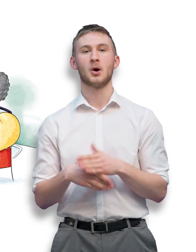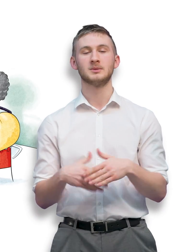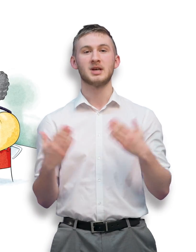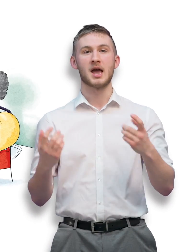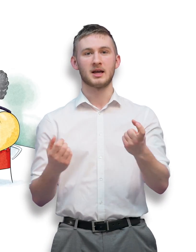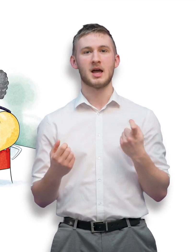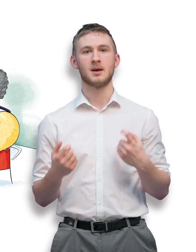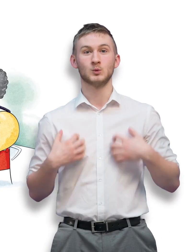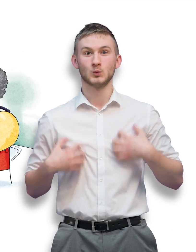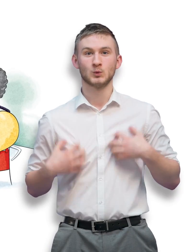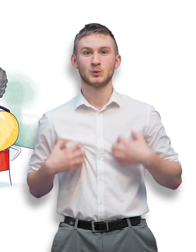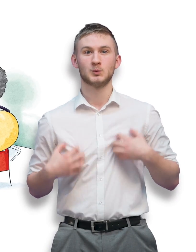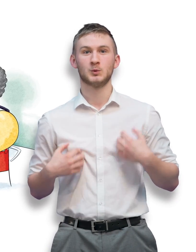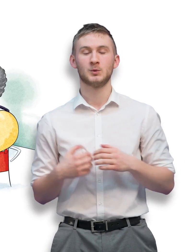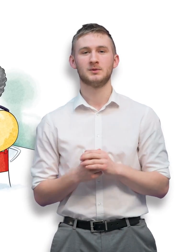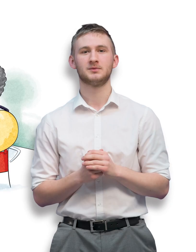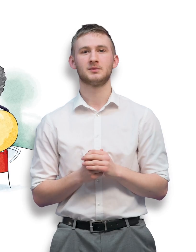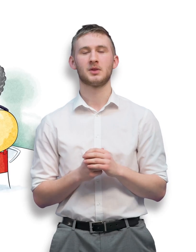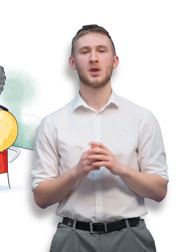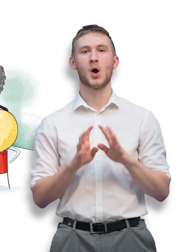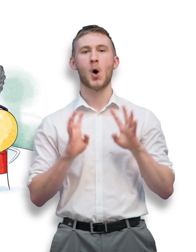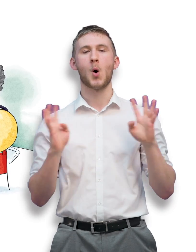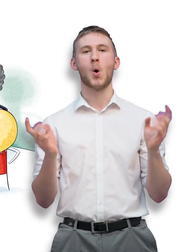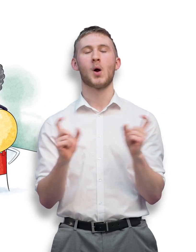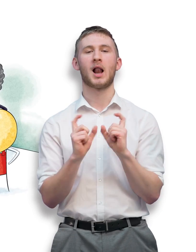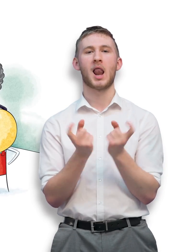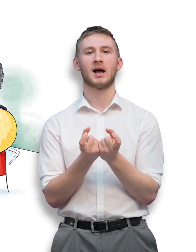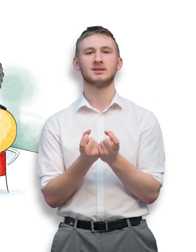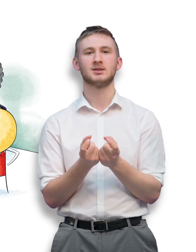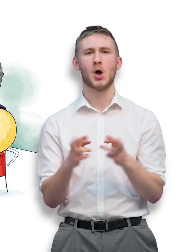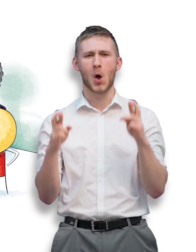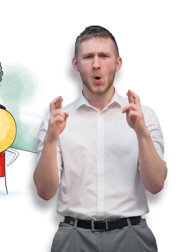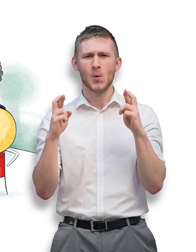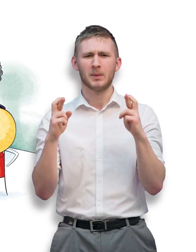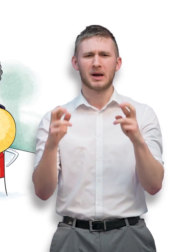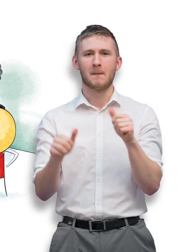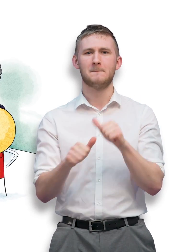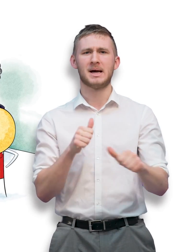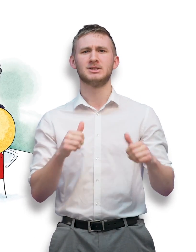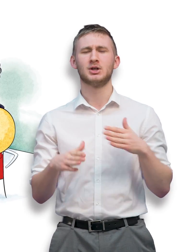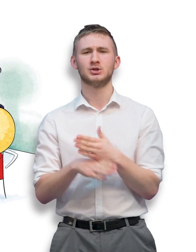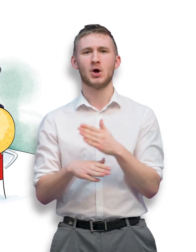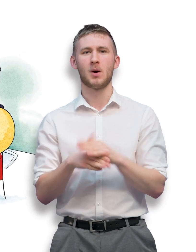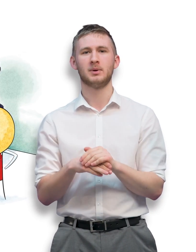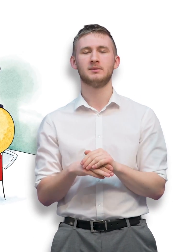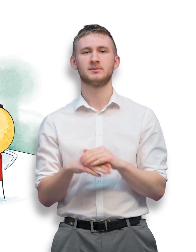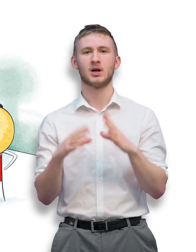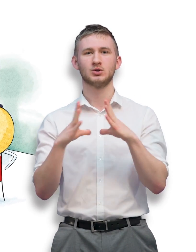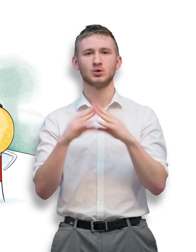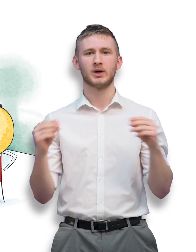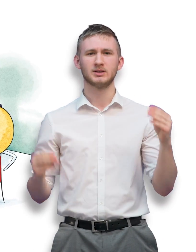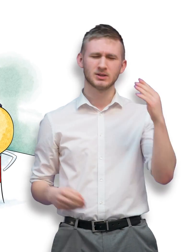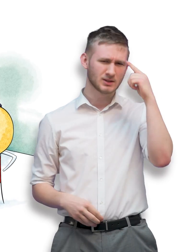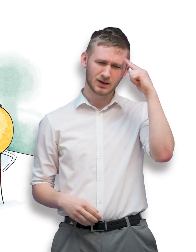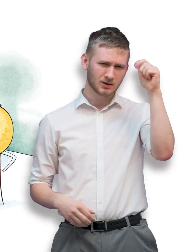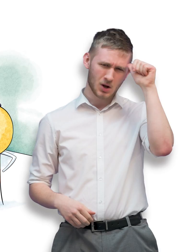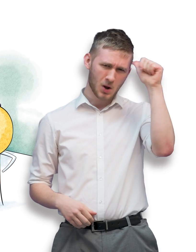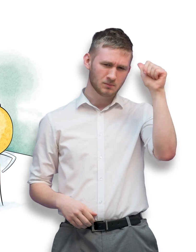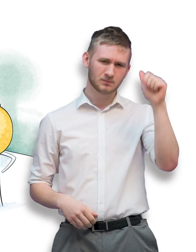Careers day came and the whole of the class Wanted their job to be the best The twins didn't know what they wanted to be Miss Roberts said,